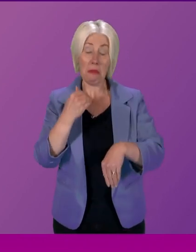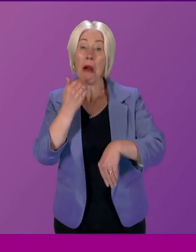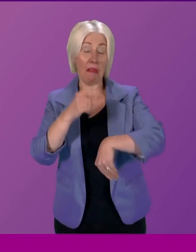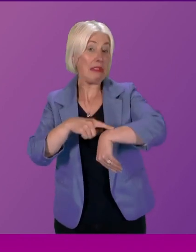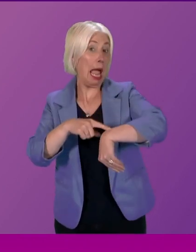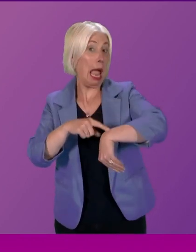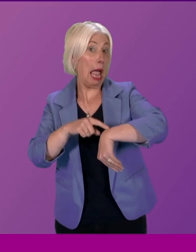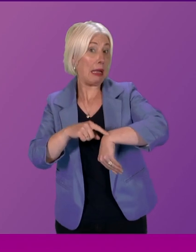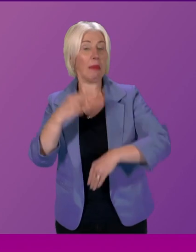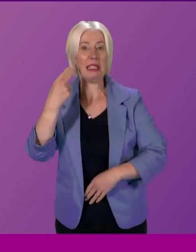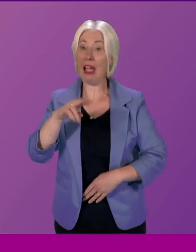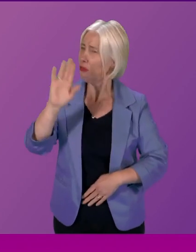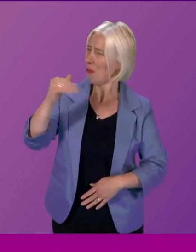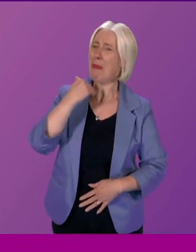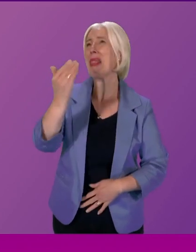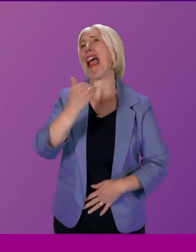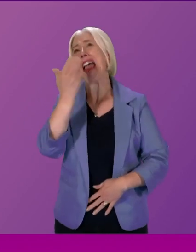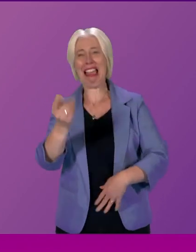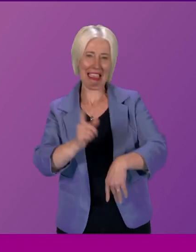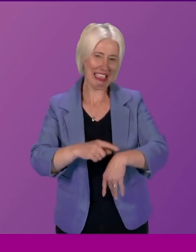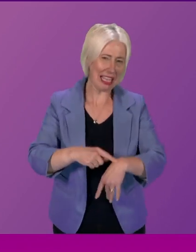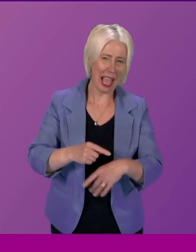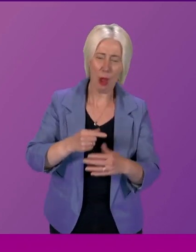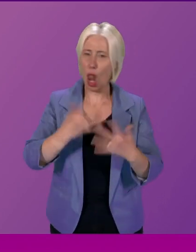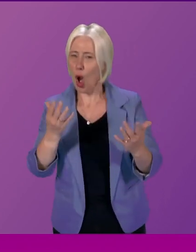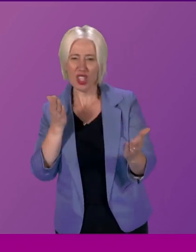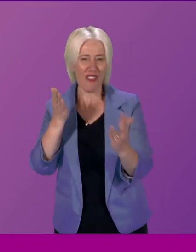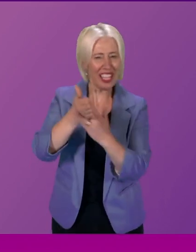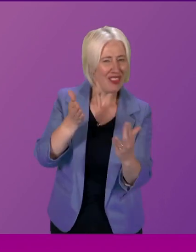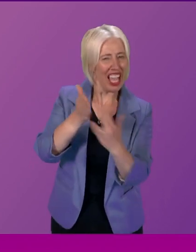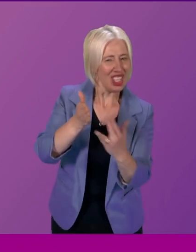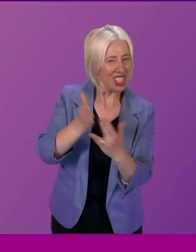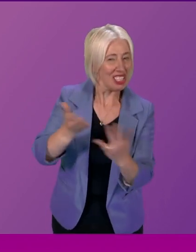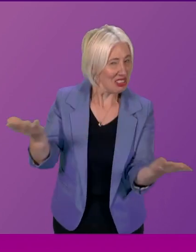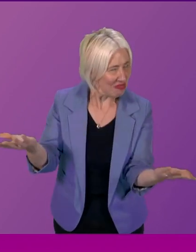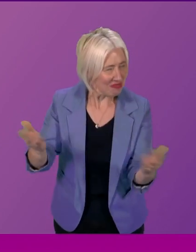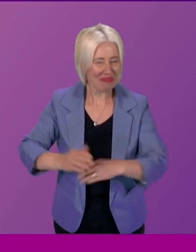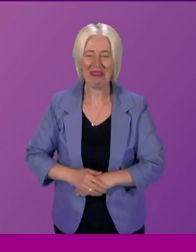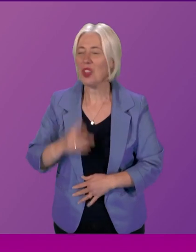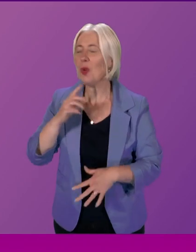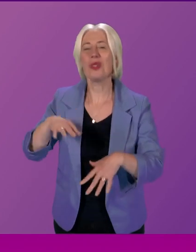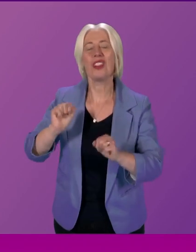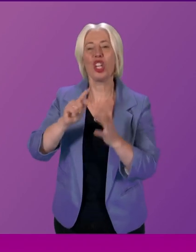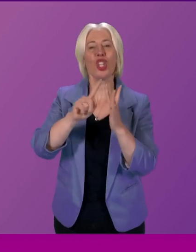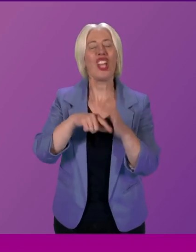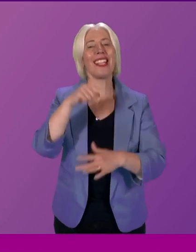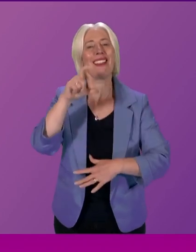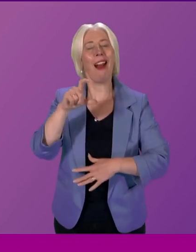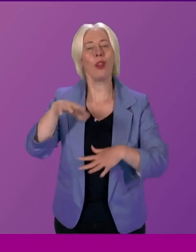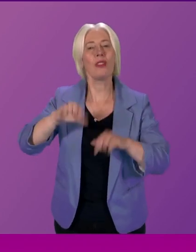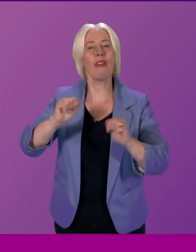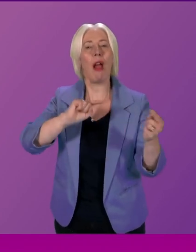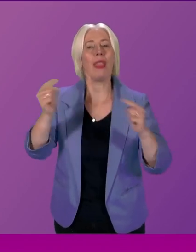plenty, plenty of time for lots and lots of interventions. And with that, I call on Jackson Carlow to open the debate